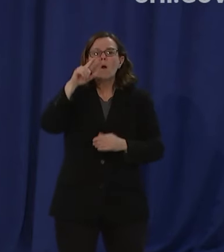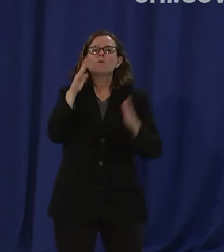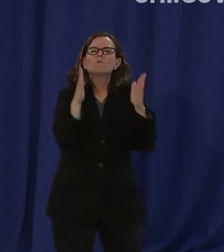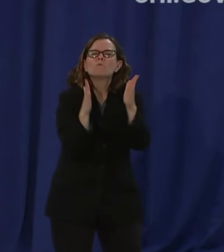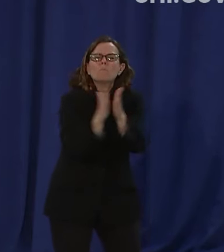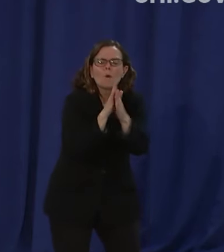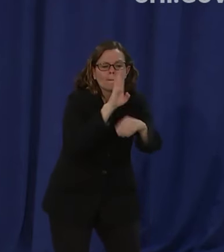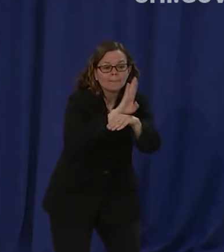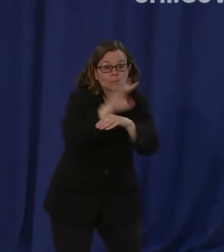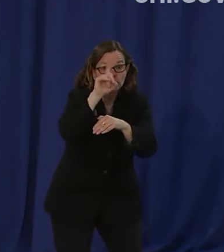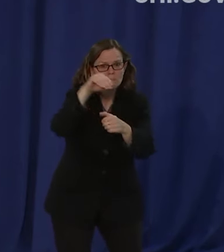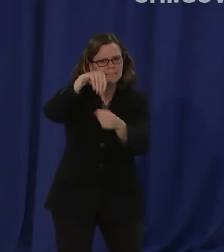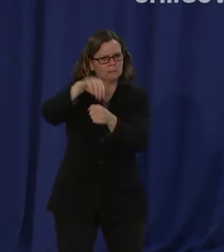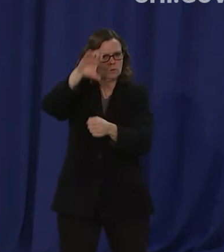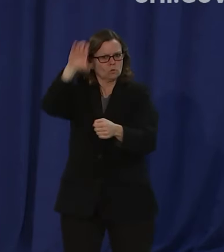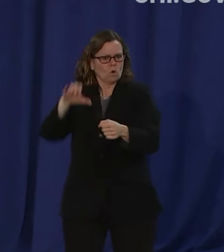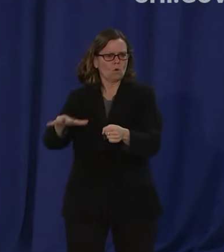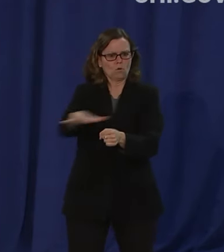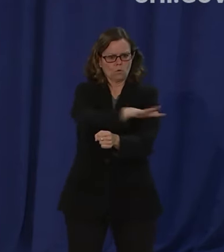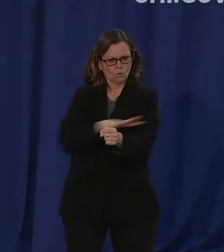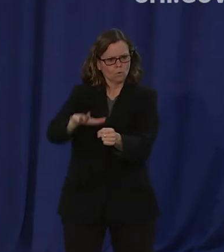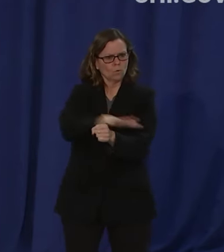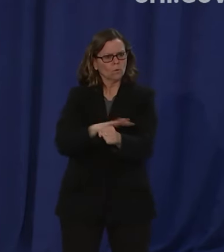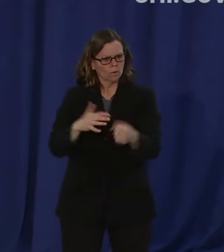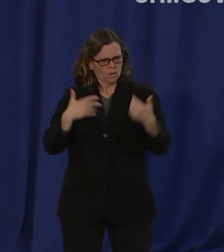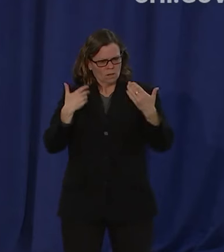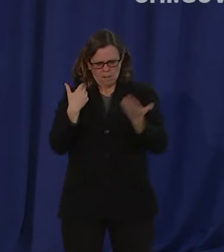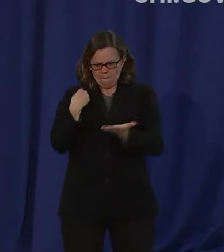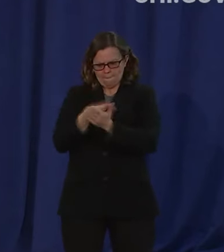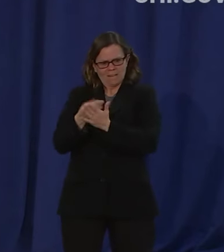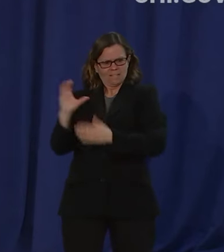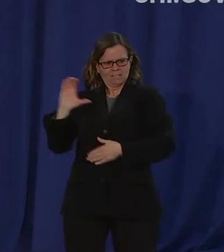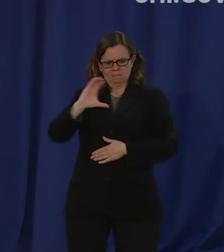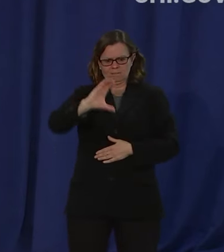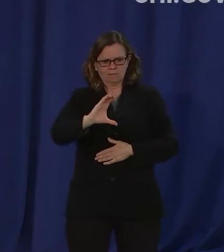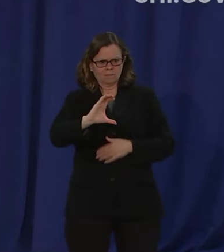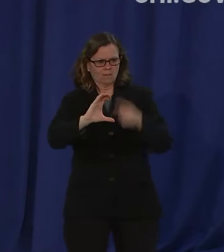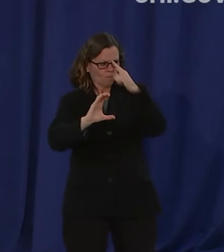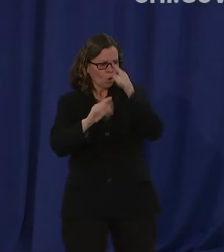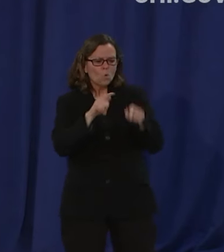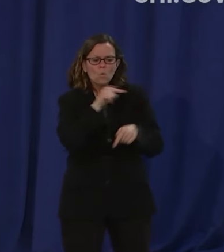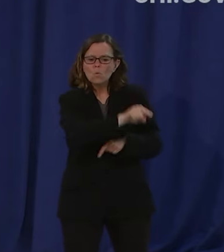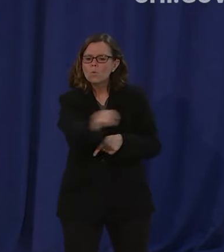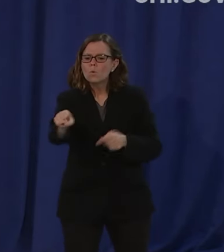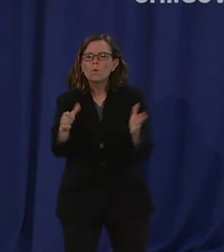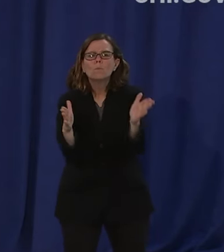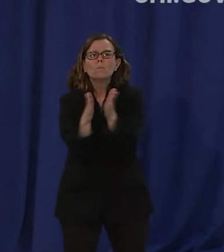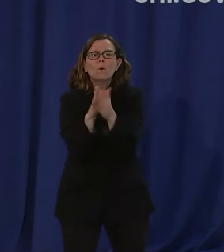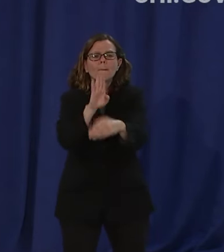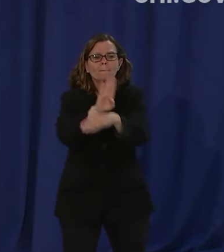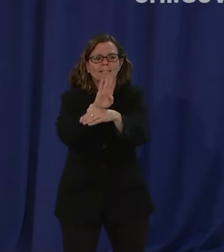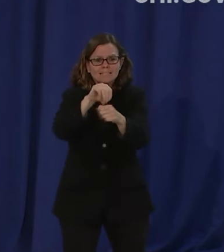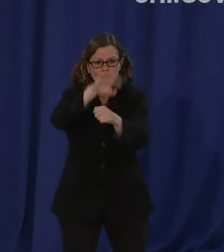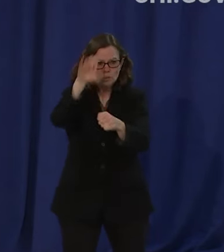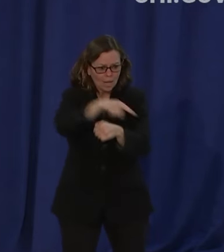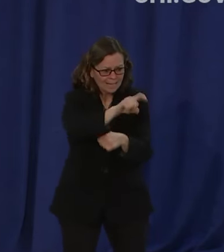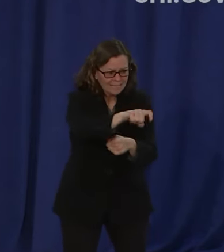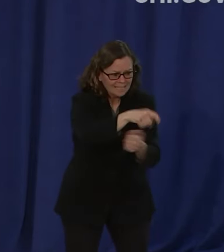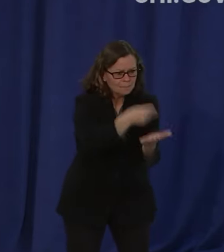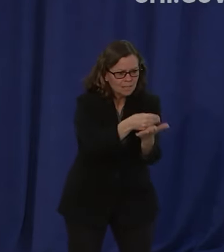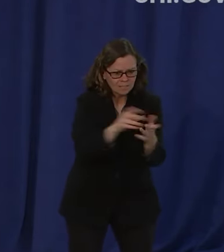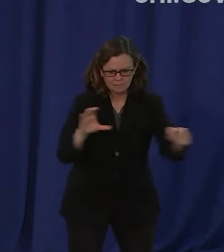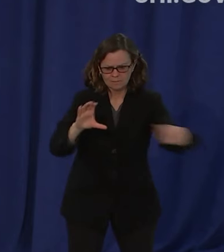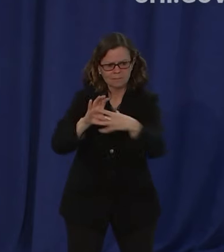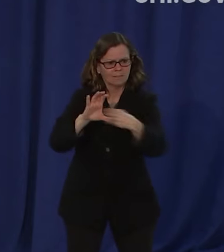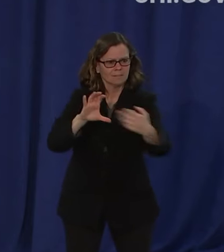um and still is available for small business owners we are filling a niche that isn't going to be covered by the